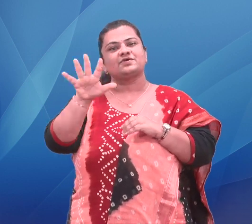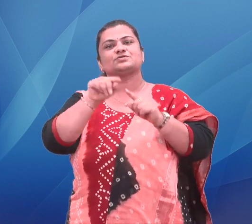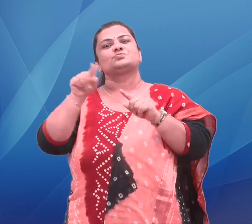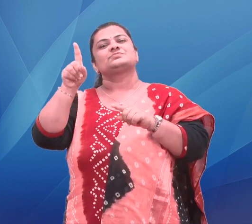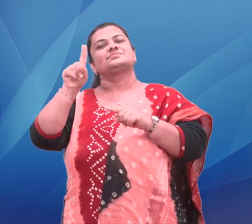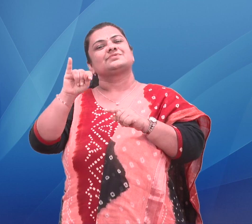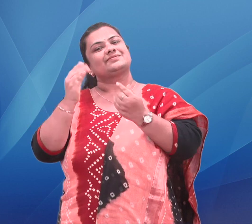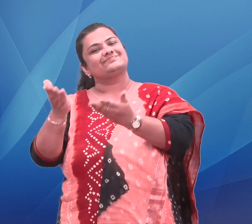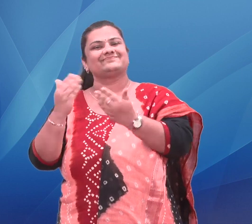For